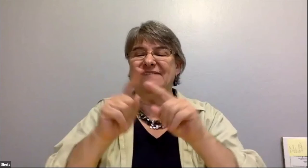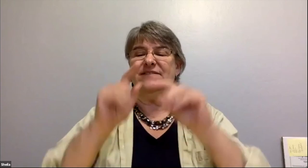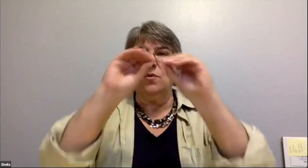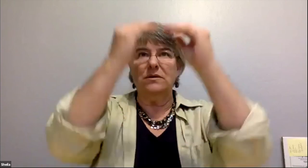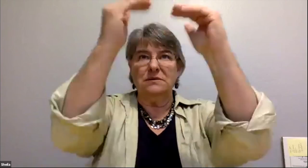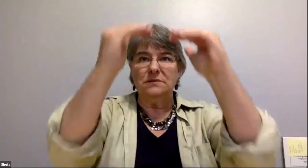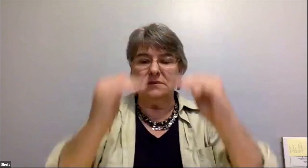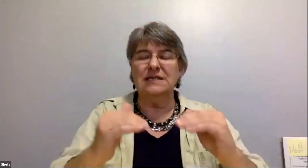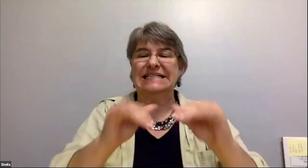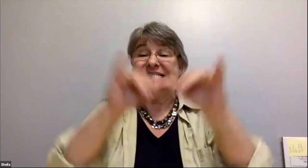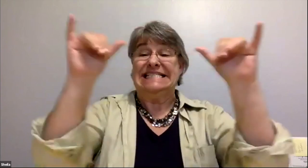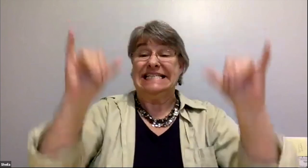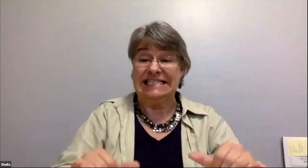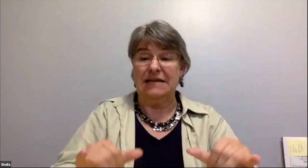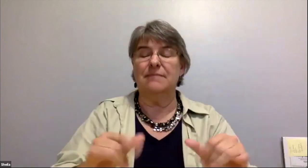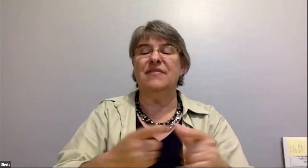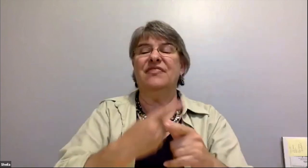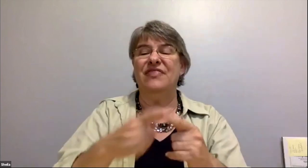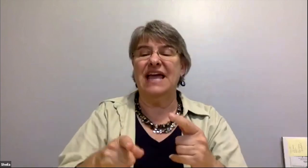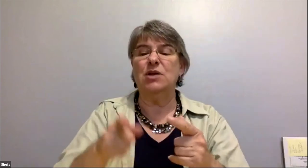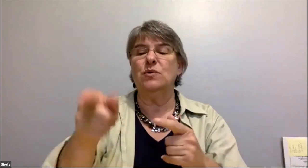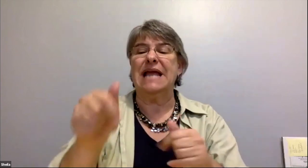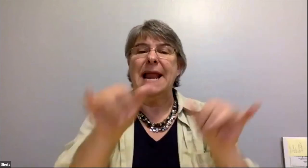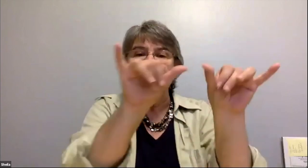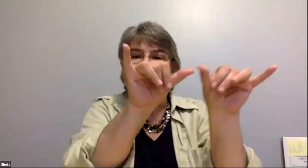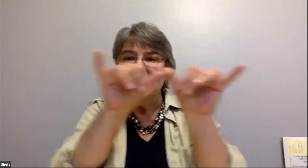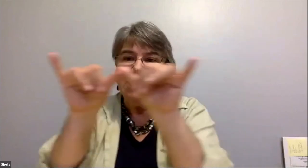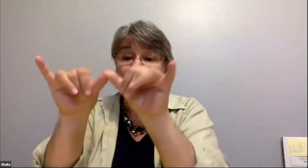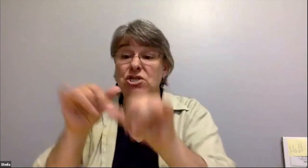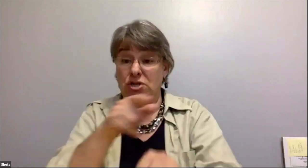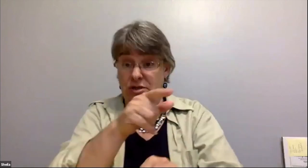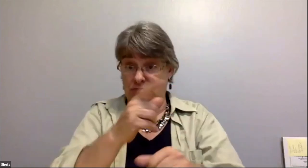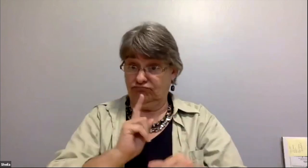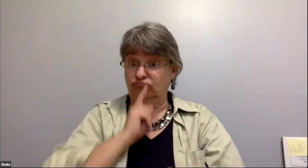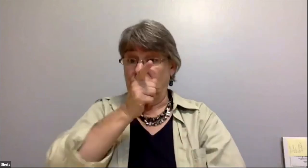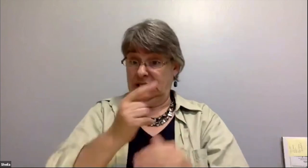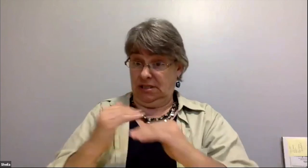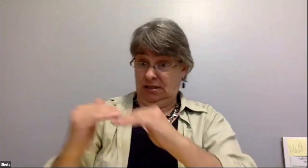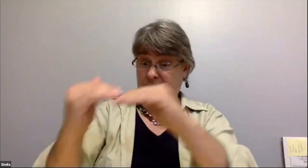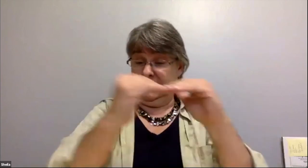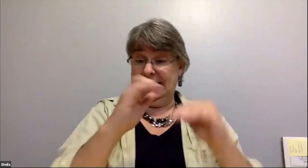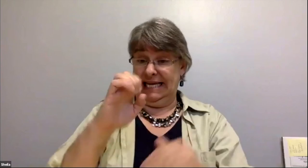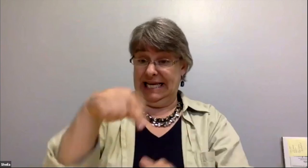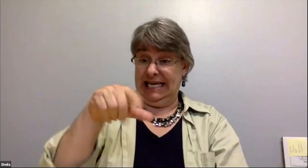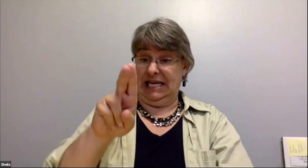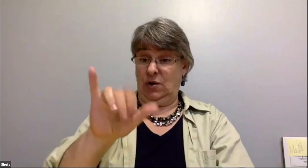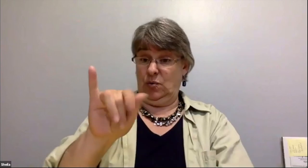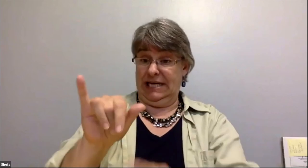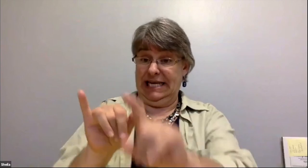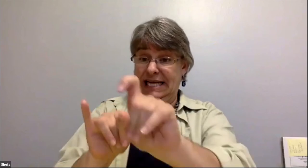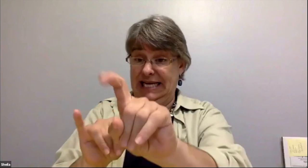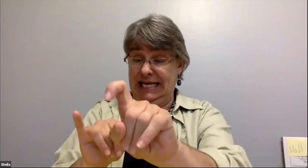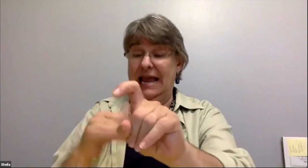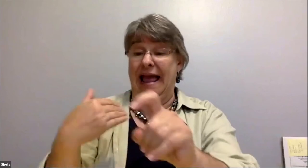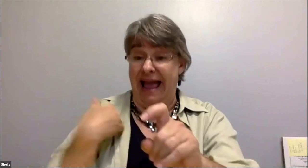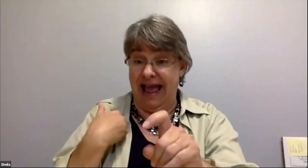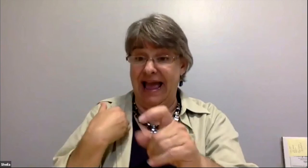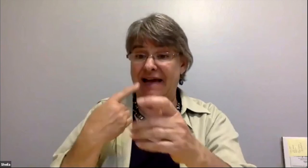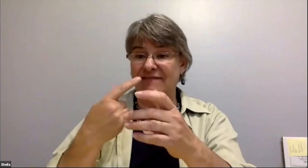you can measure its equity or its equity components and you can tell your investors or your people who are